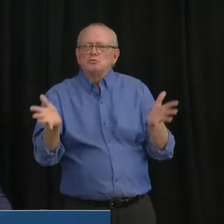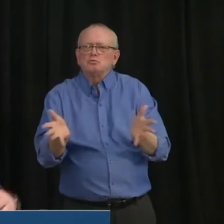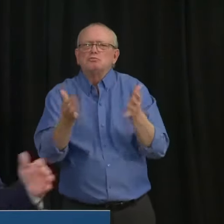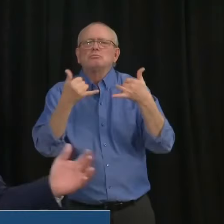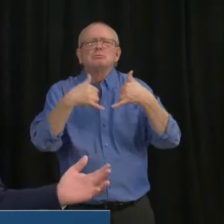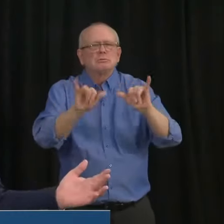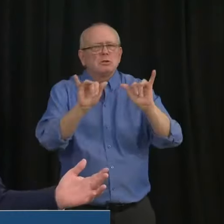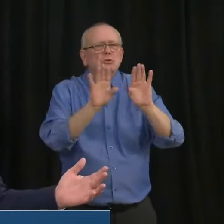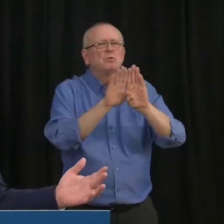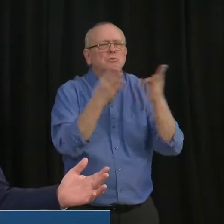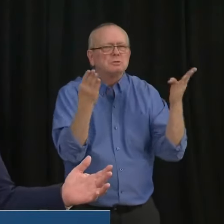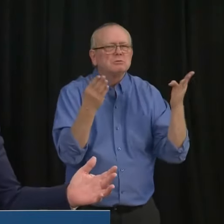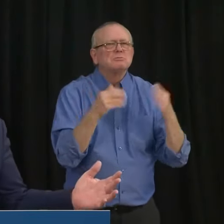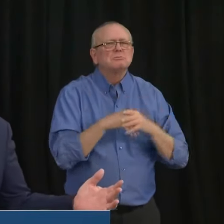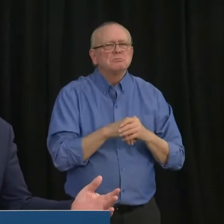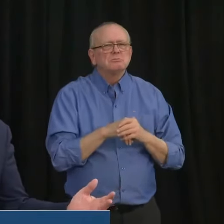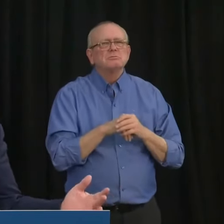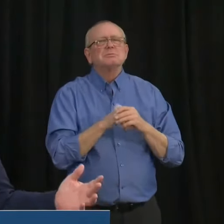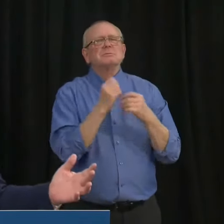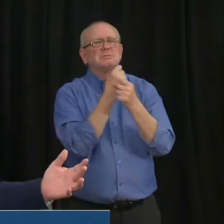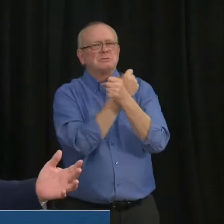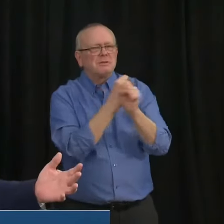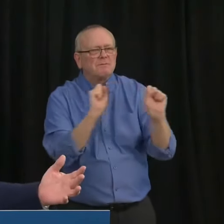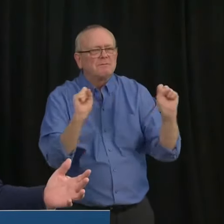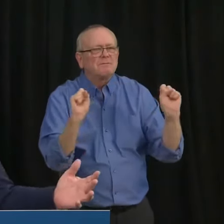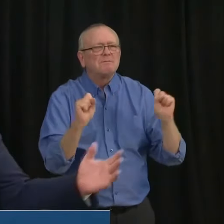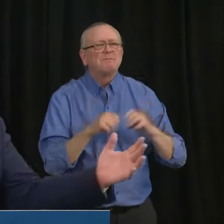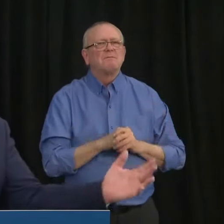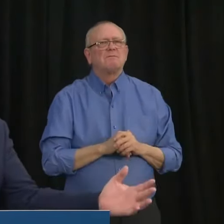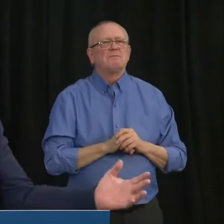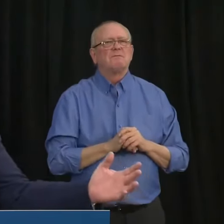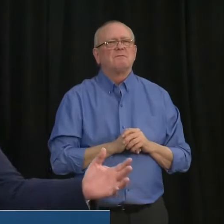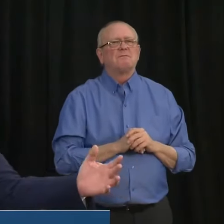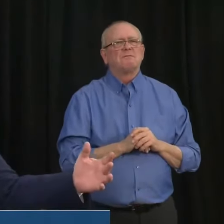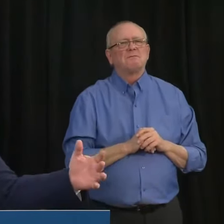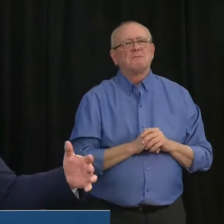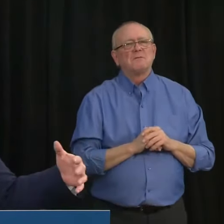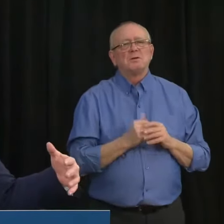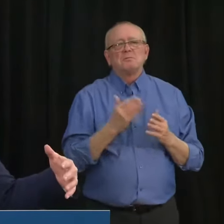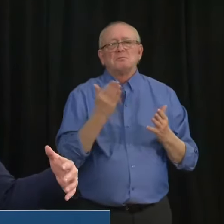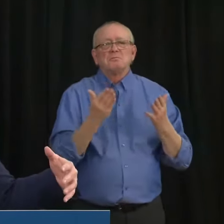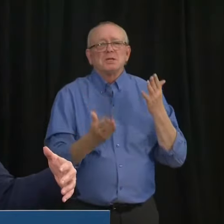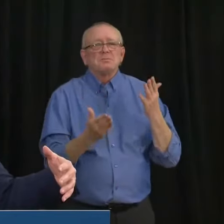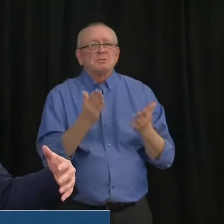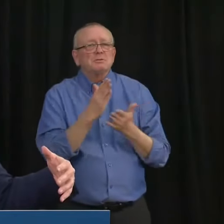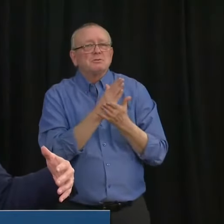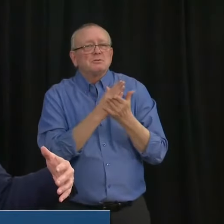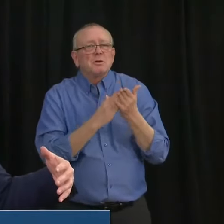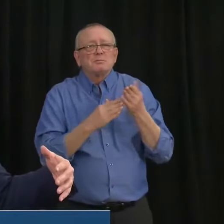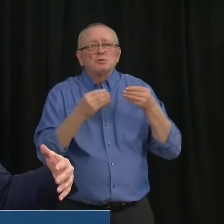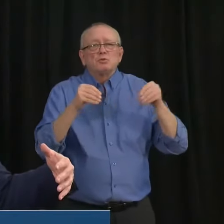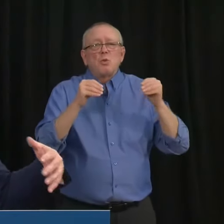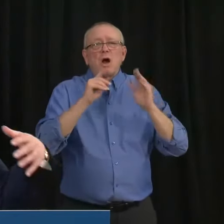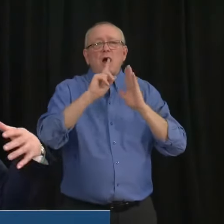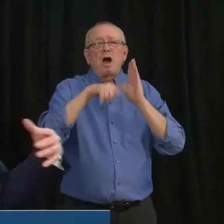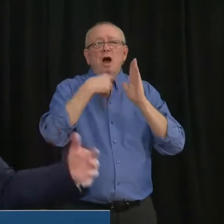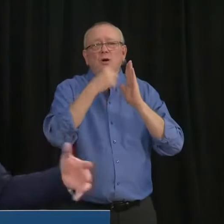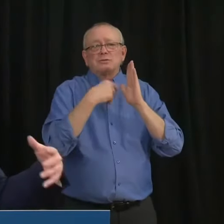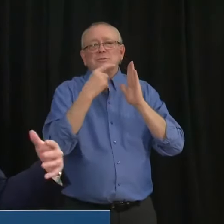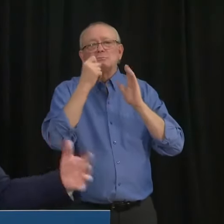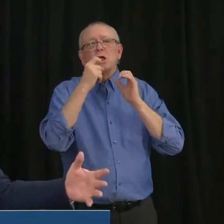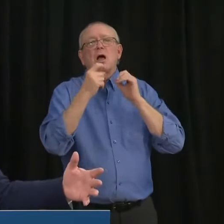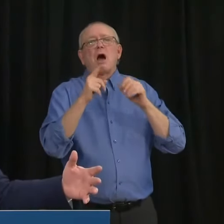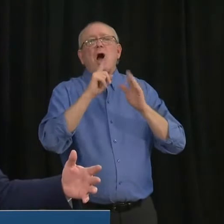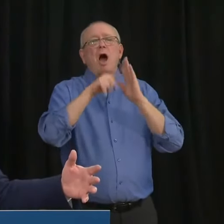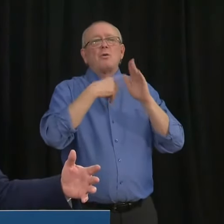Um, it, it may mean they, some of them will want to extend hours, um, and encourage people to